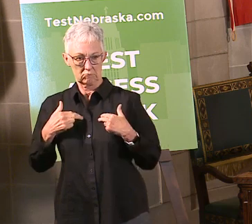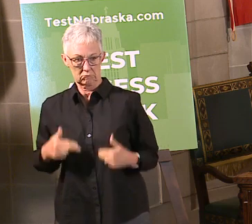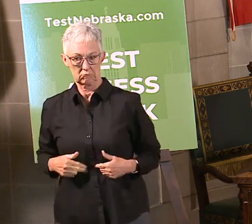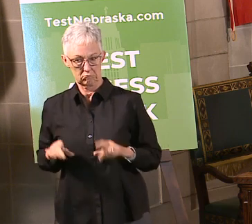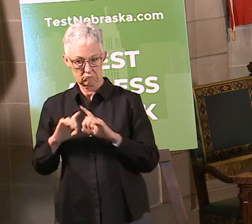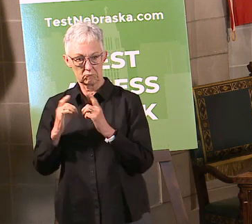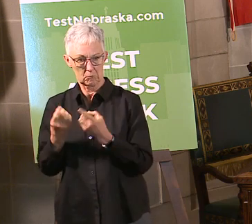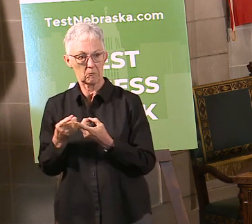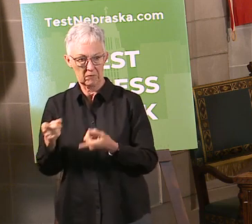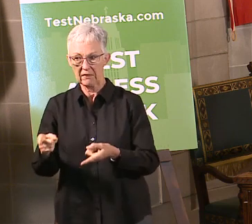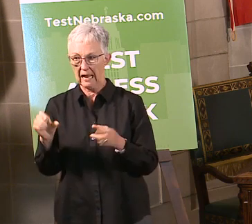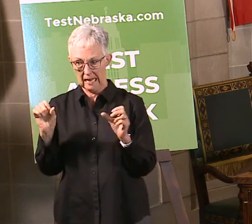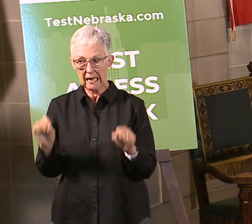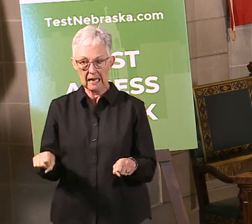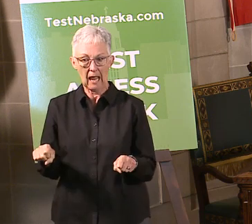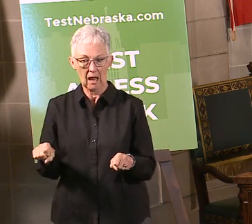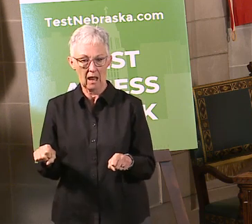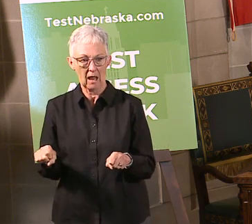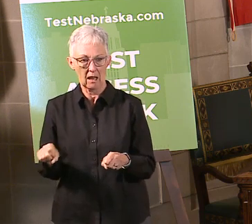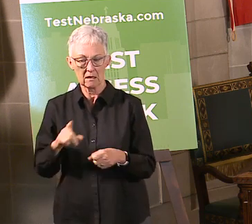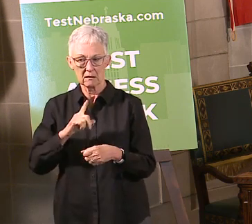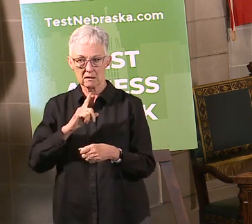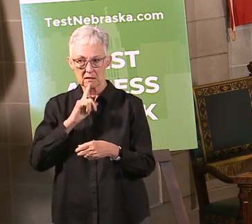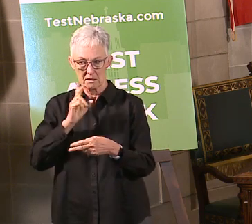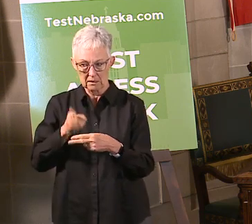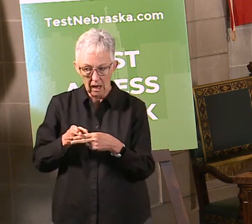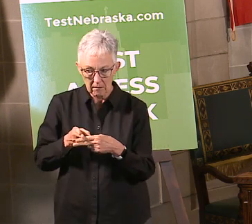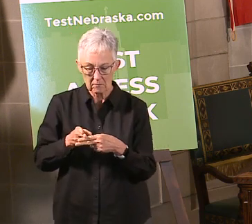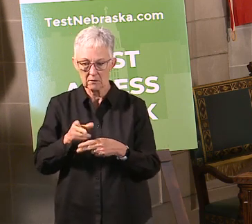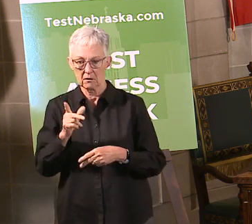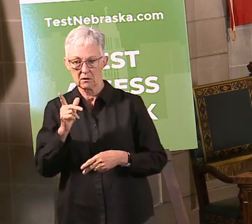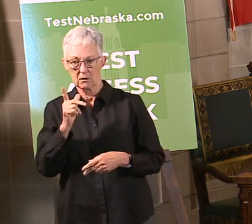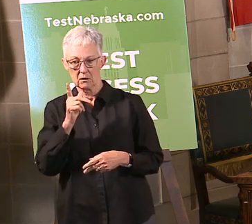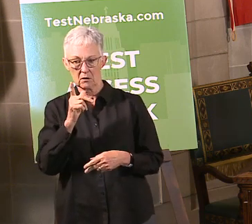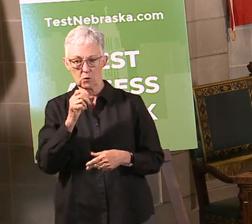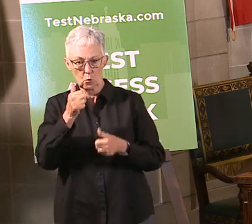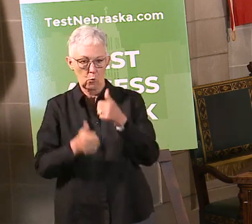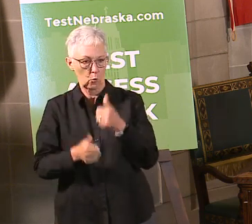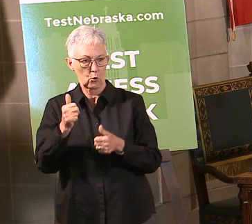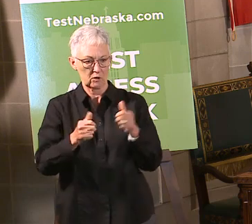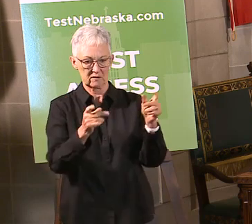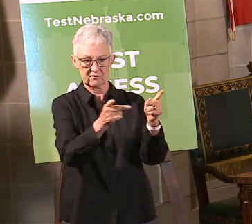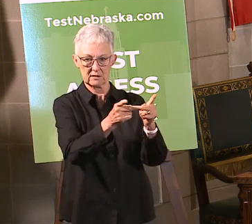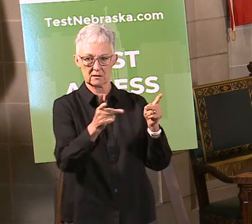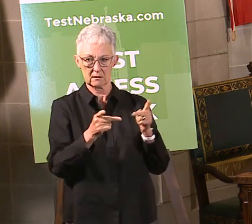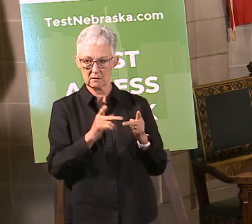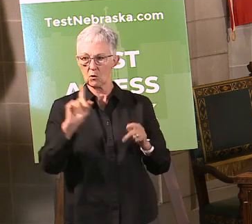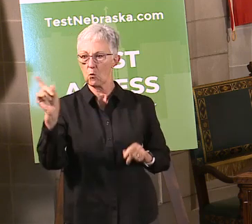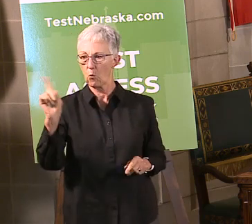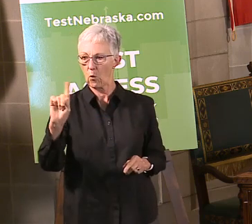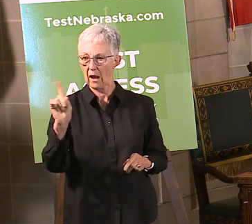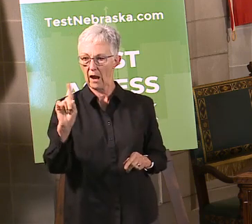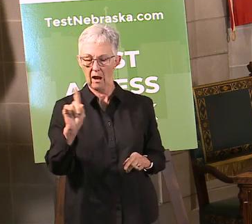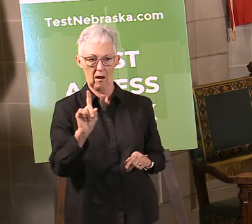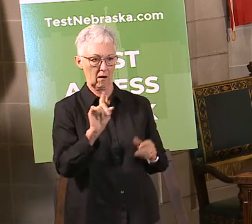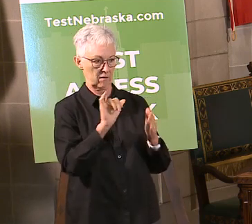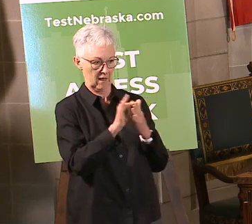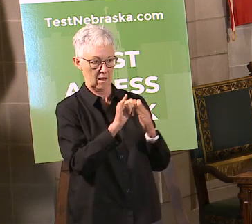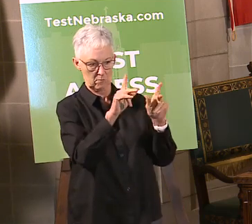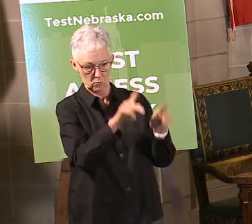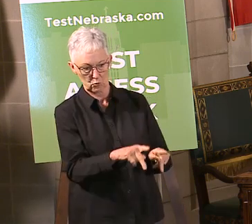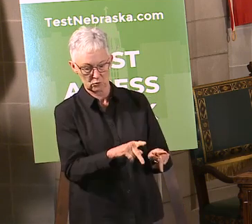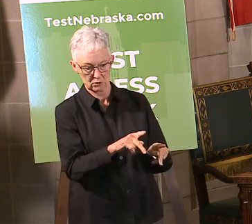talking about specific information with regard to a facility, but our guidance has been if you're a local public health department,